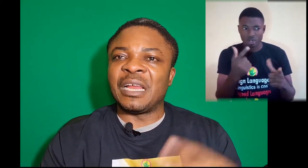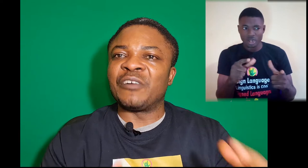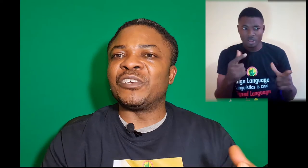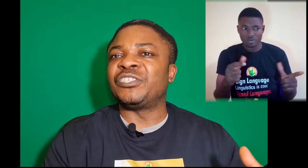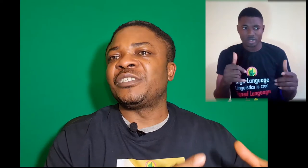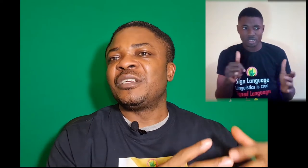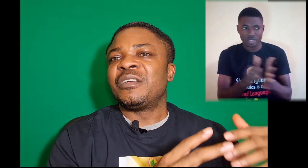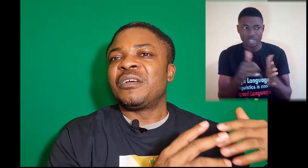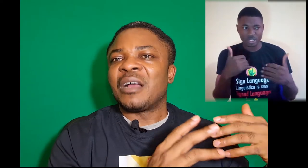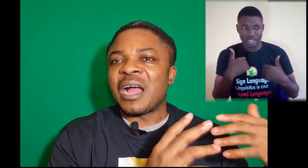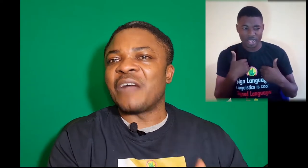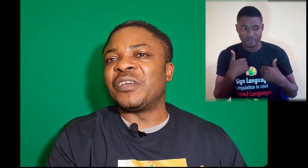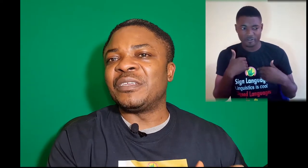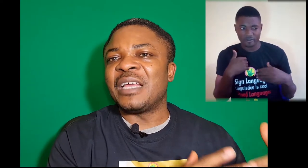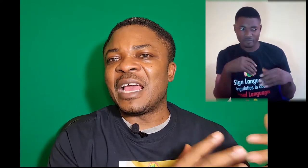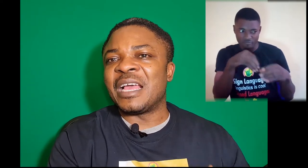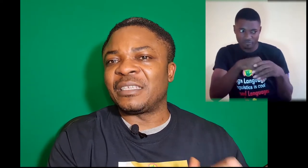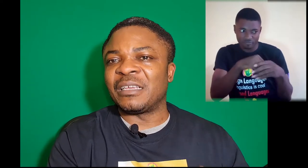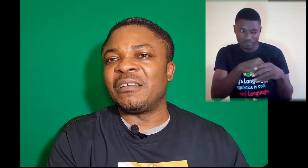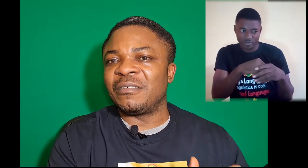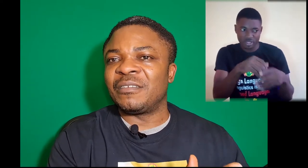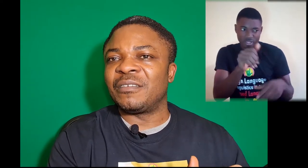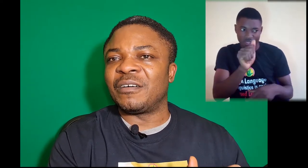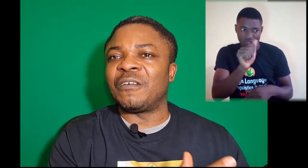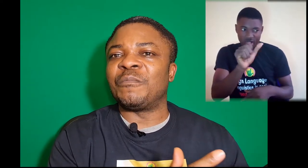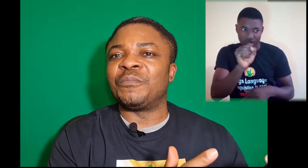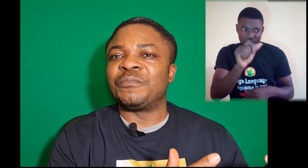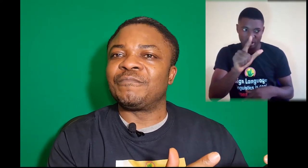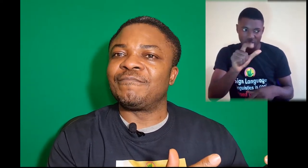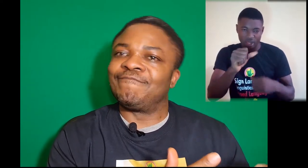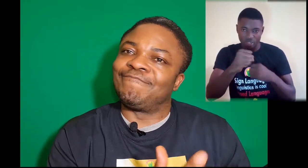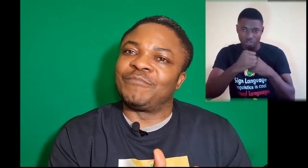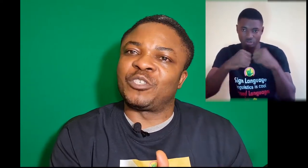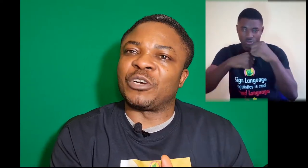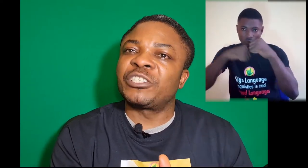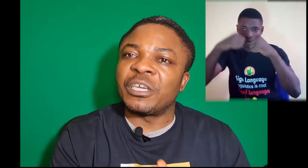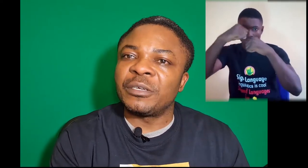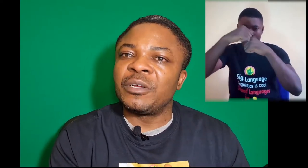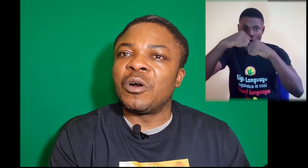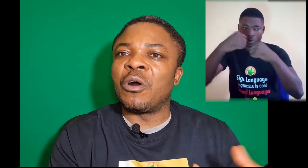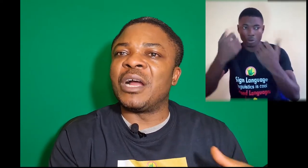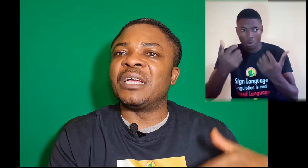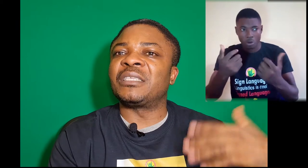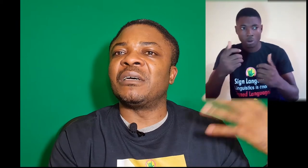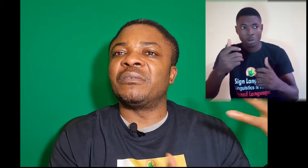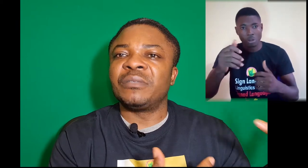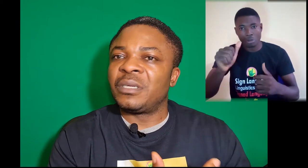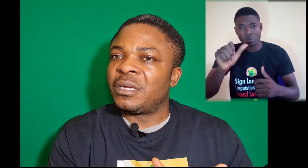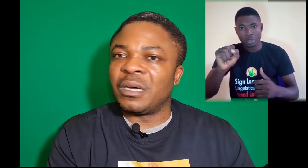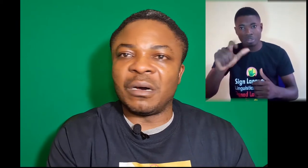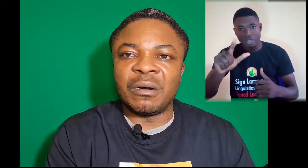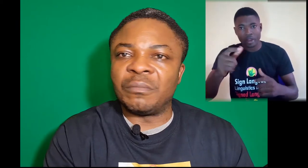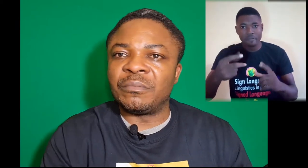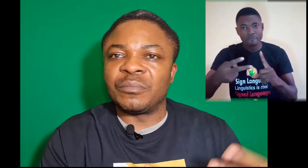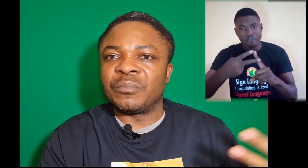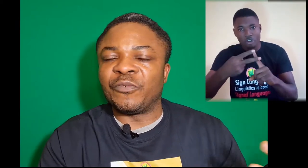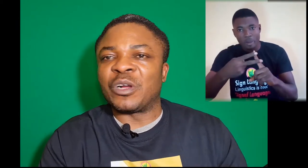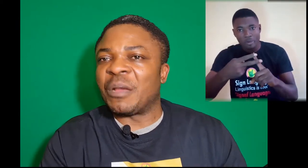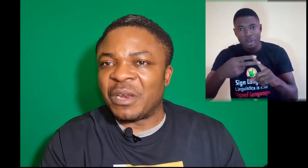language having ASL structure or ASL vocabulary